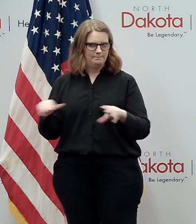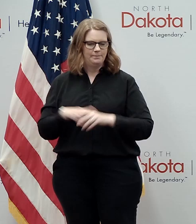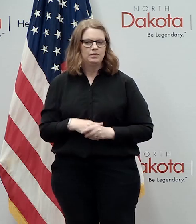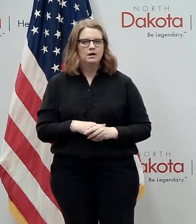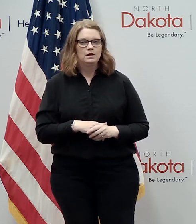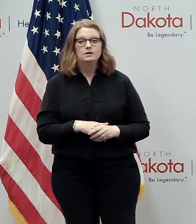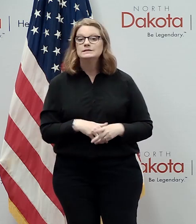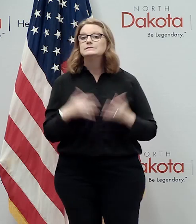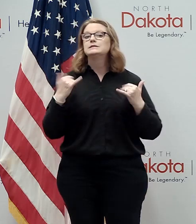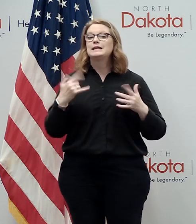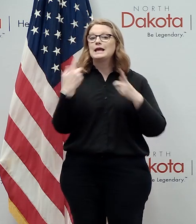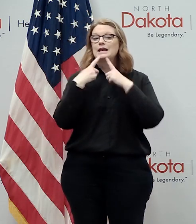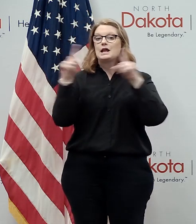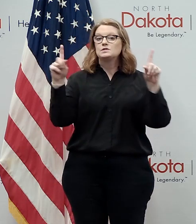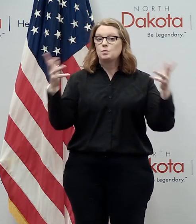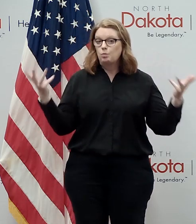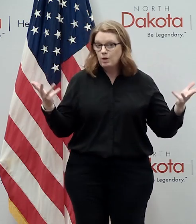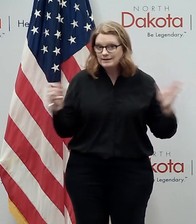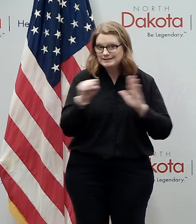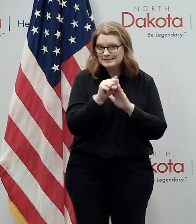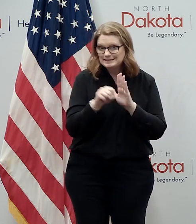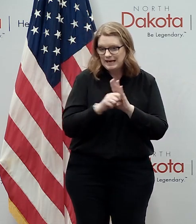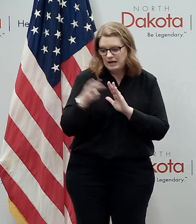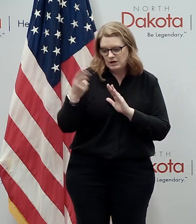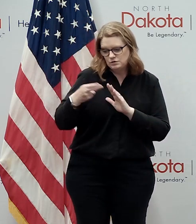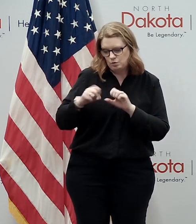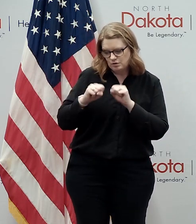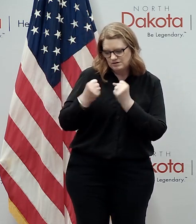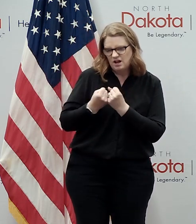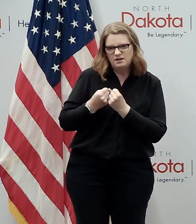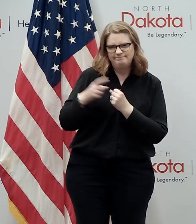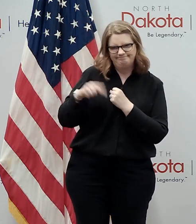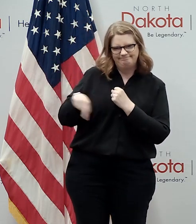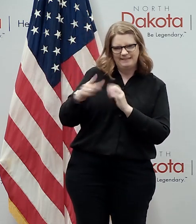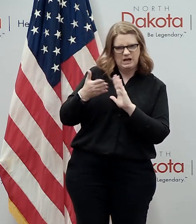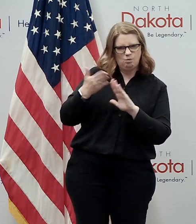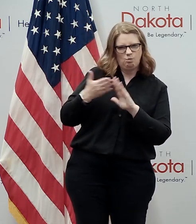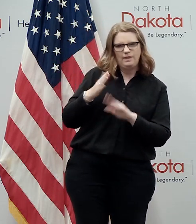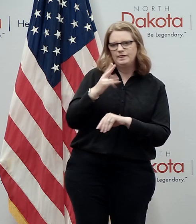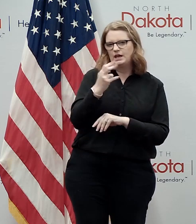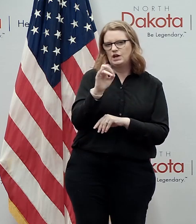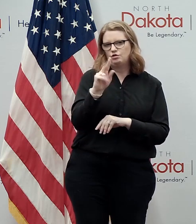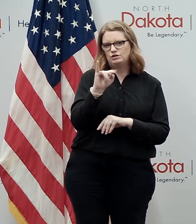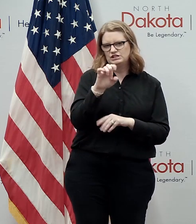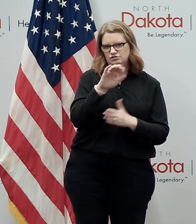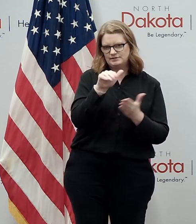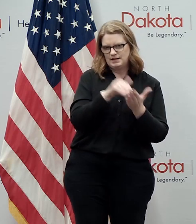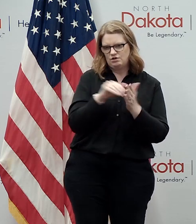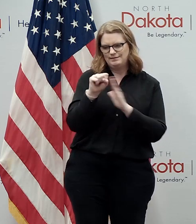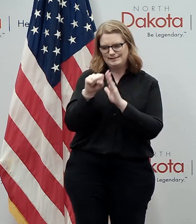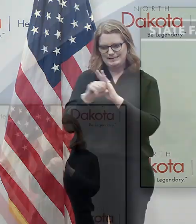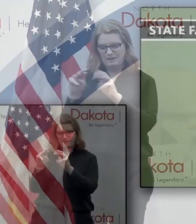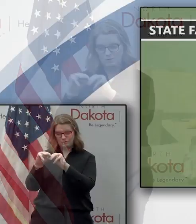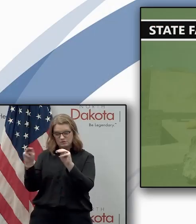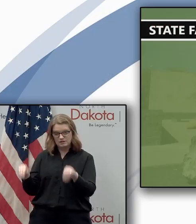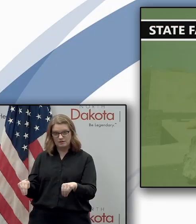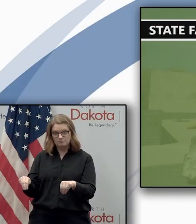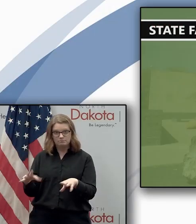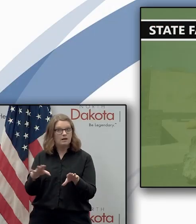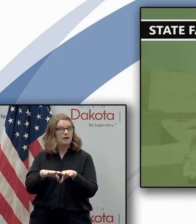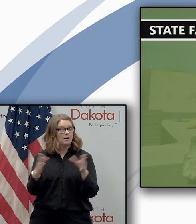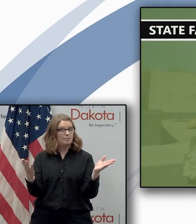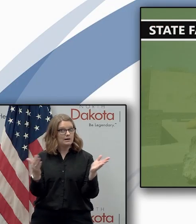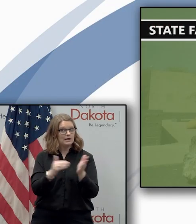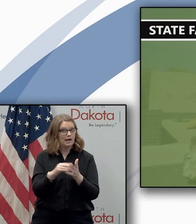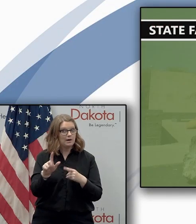they're announcing today the state historical society which uh operates the heritage center and the state museum that they'll be reopened to the public